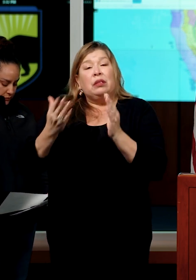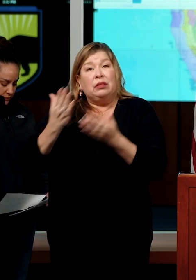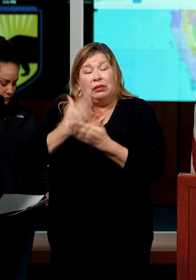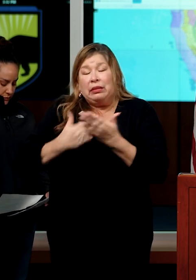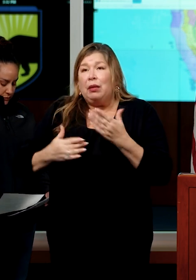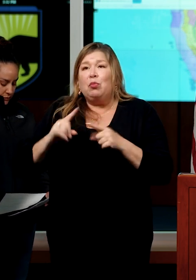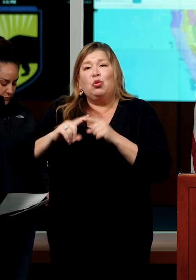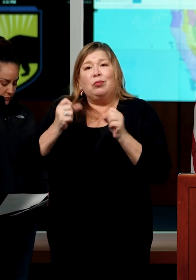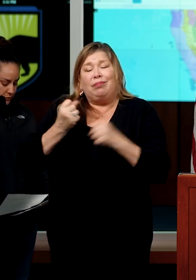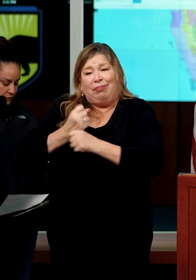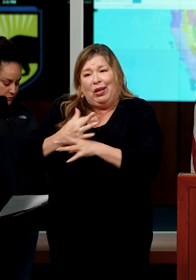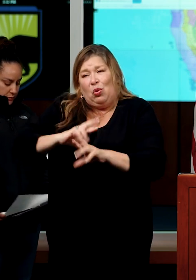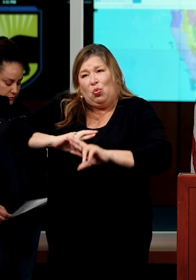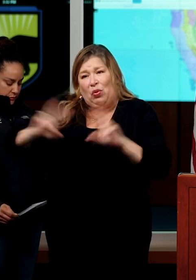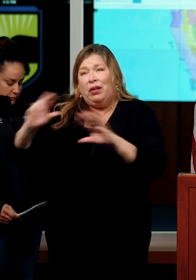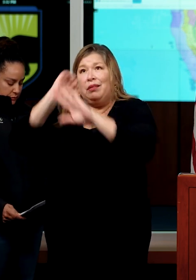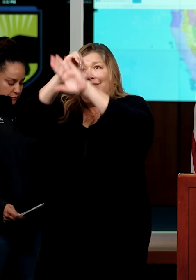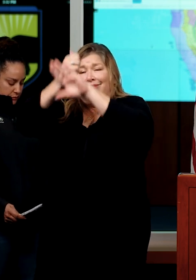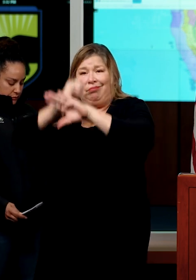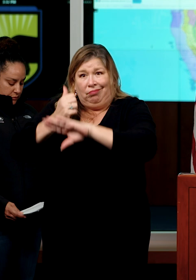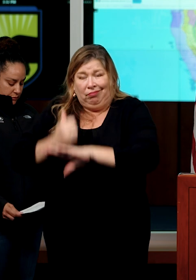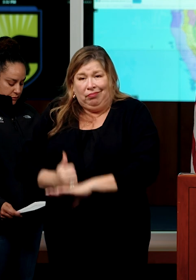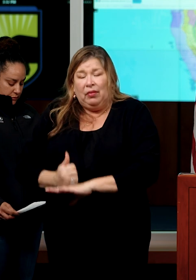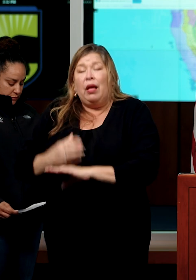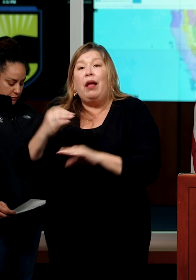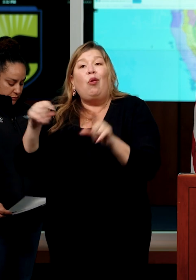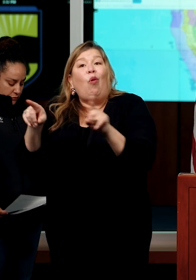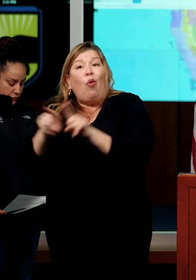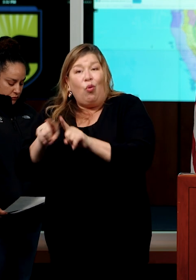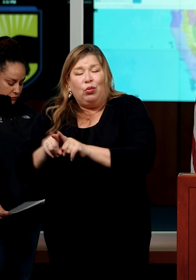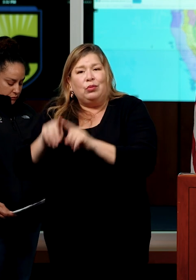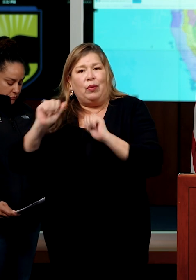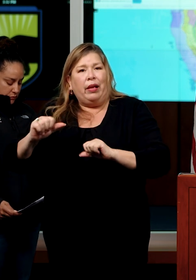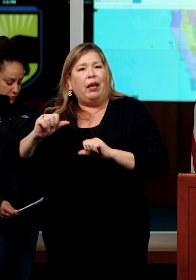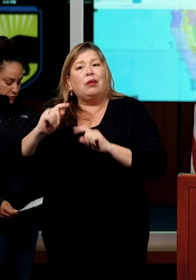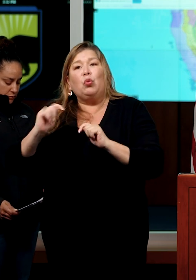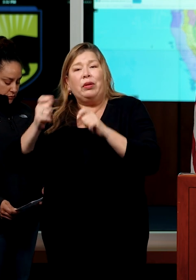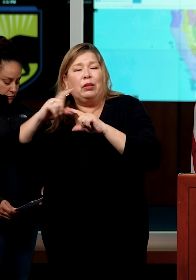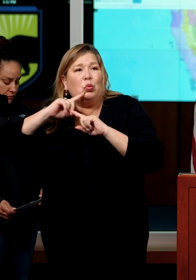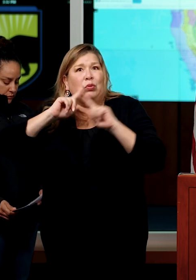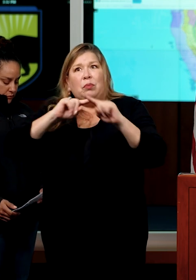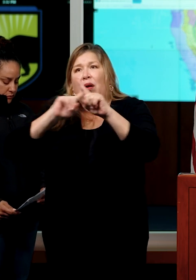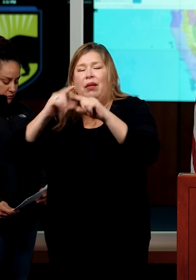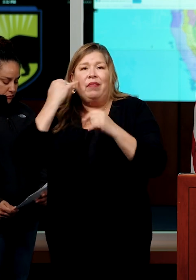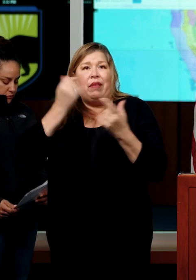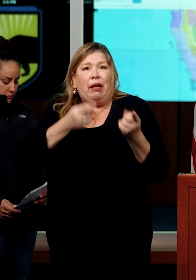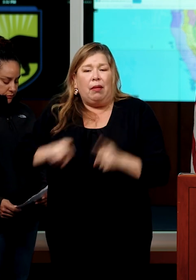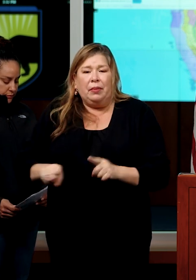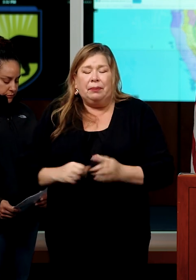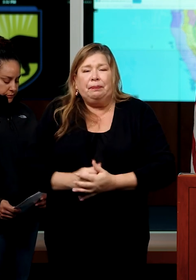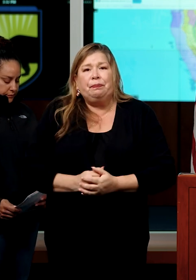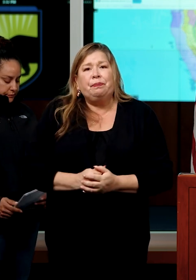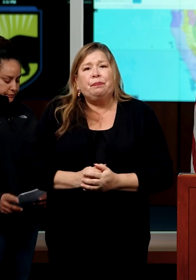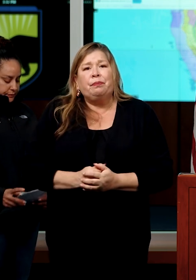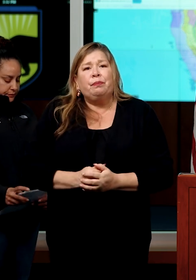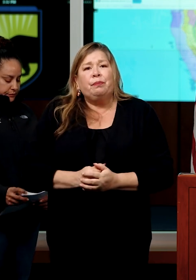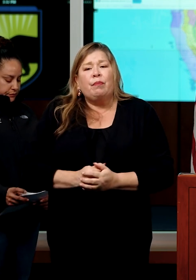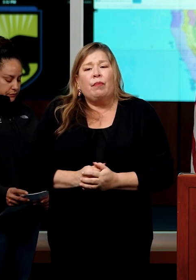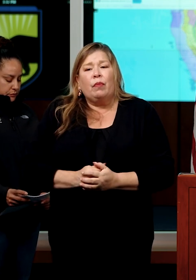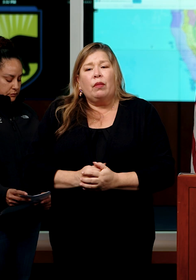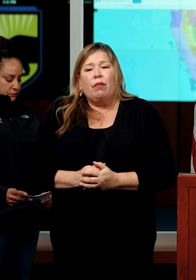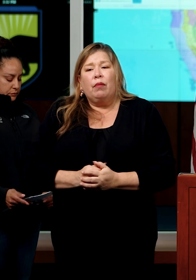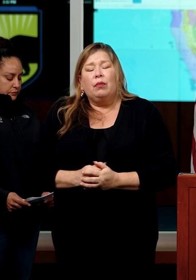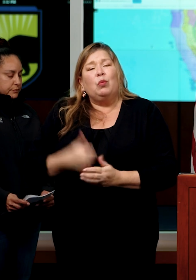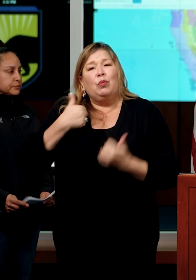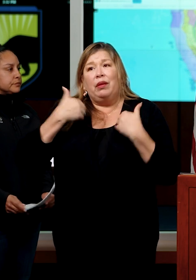mentioned, the equipment, the personnel across the state, and then to be able to respond very quickly. We also have additional departments that are